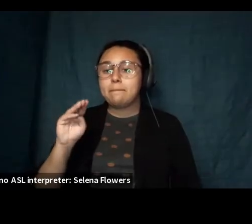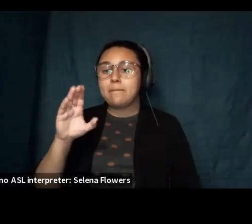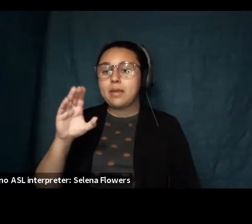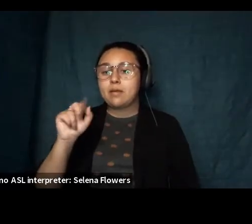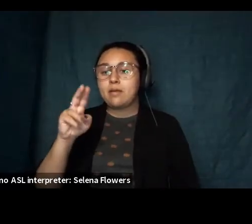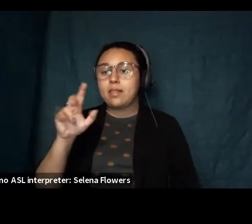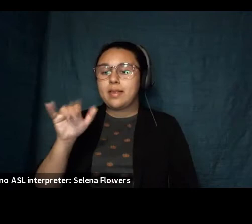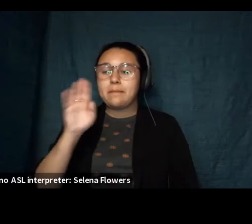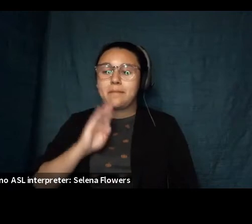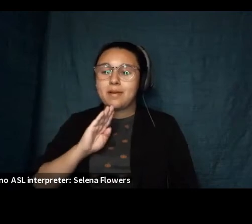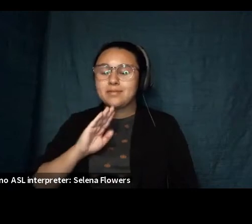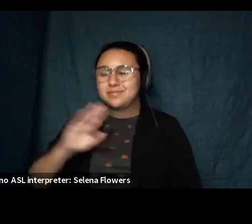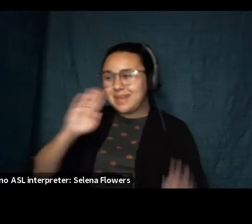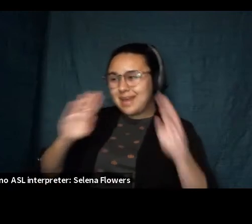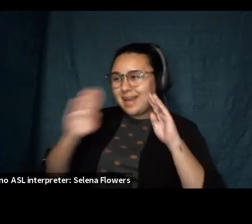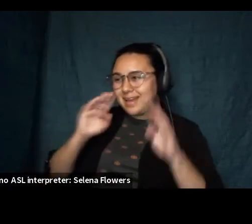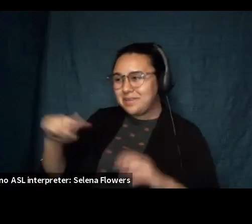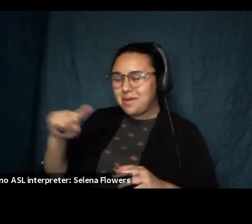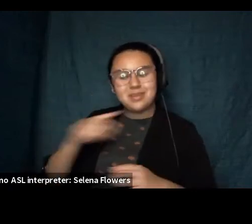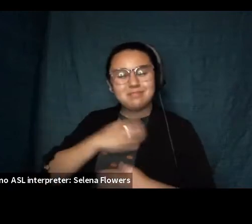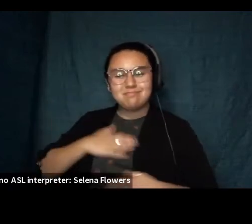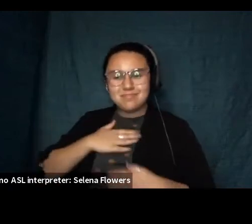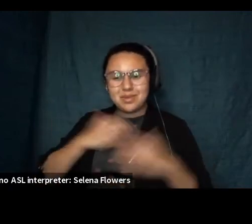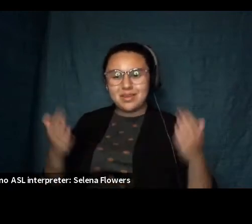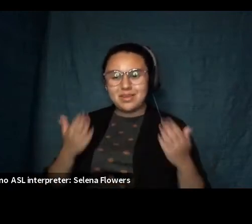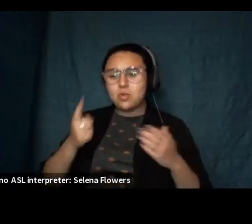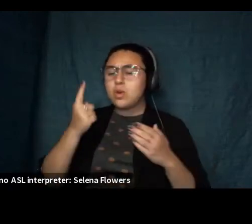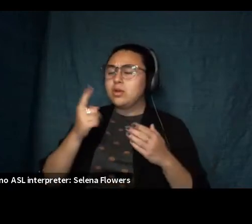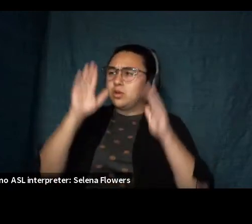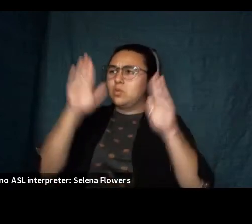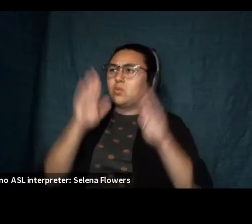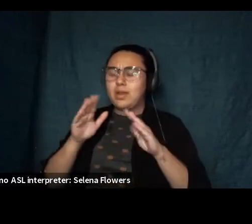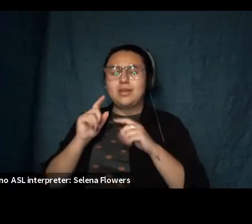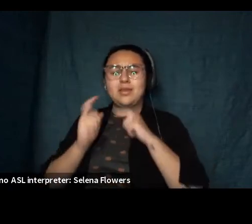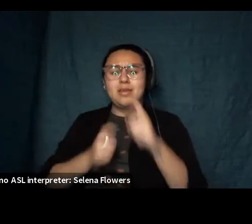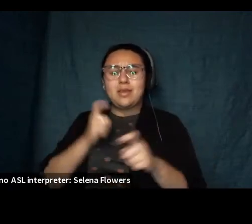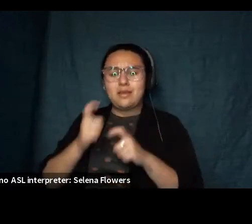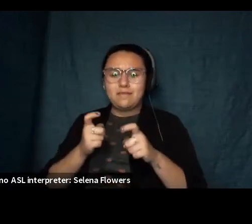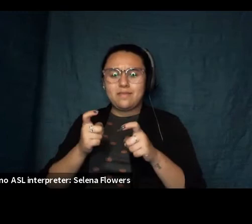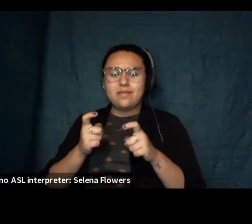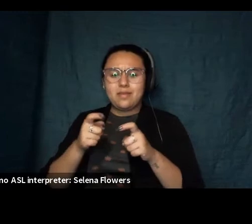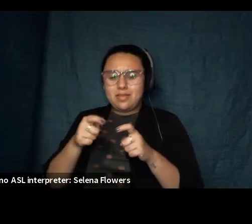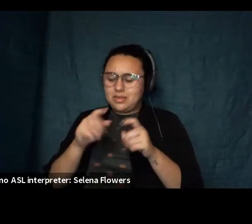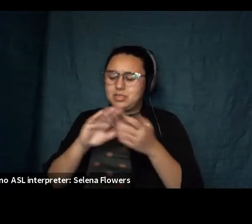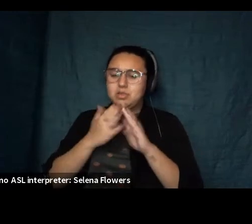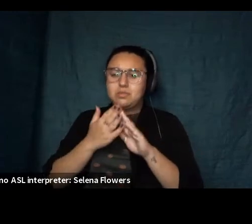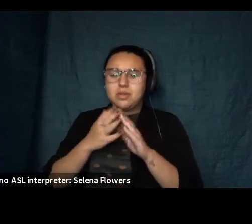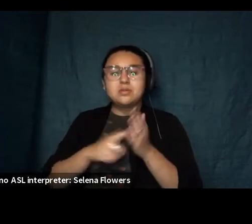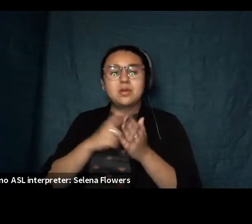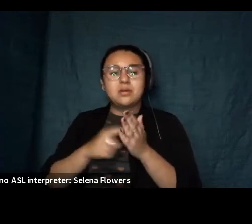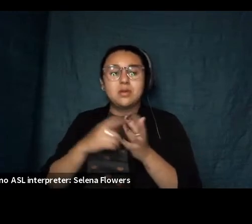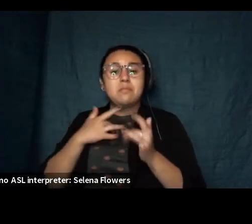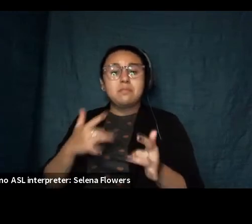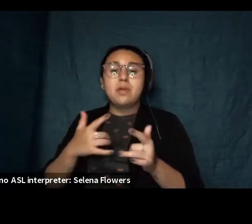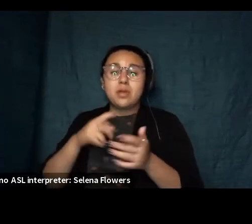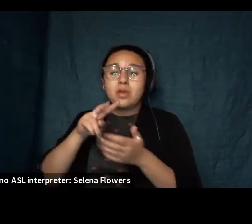hi y'all it's such a pleasure to be here um and it's one of the great gifts of the of the poetry community that sometimes you end up reading um with a group